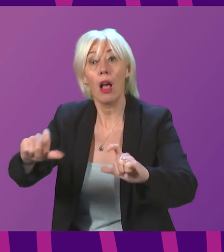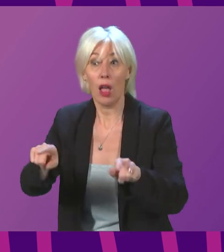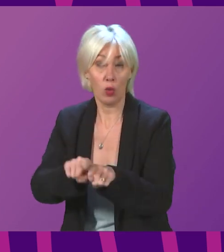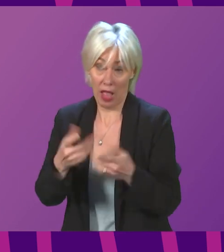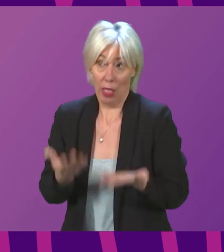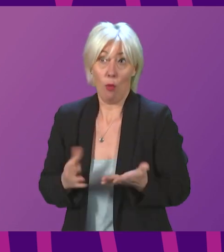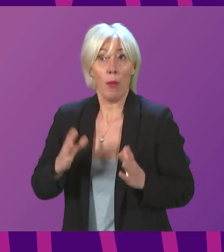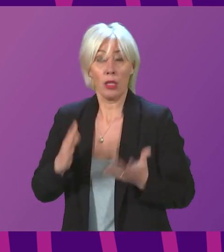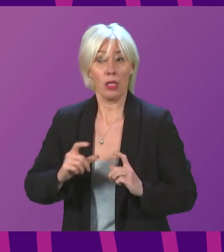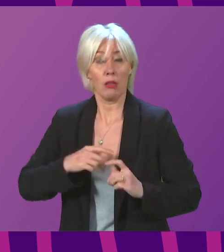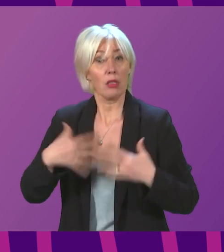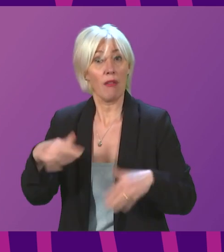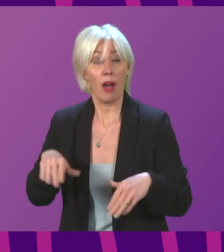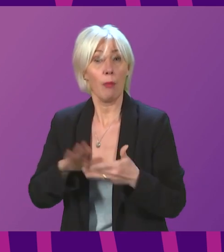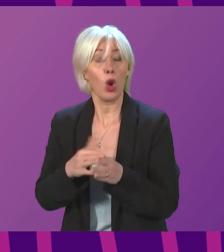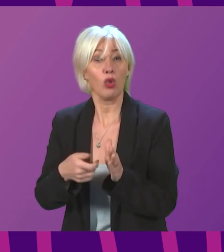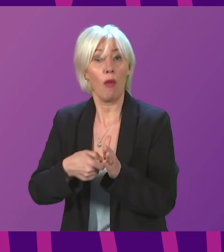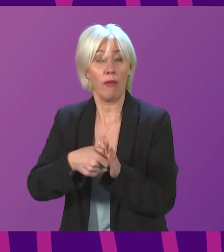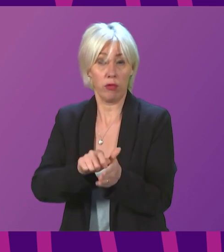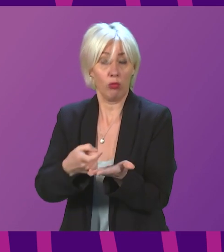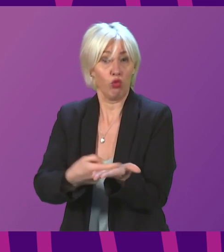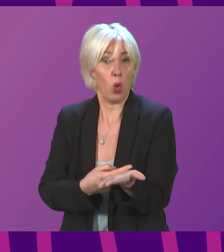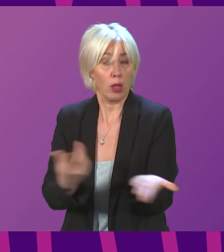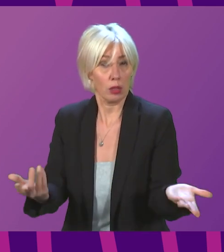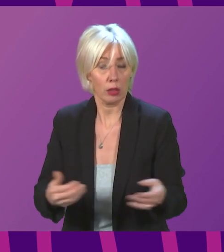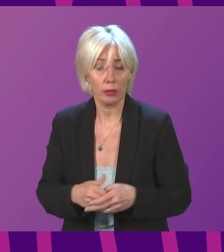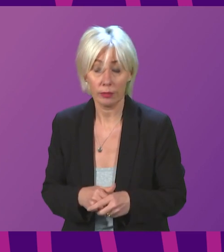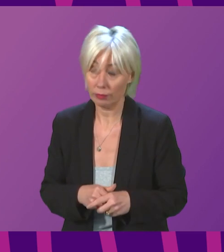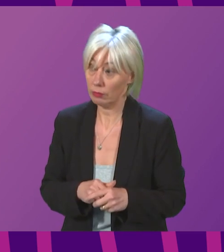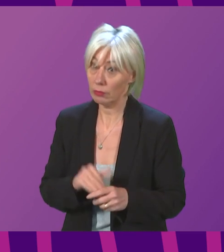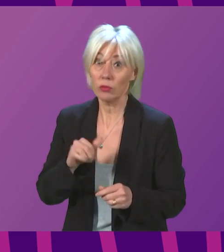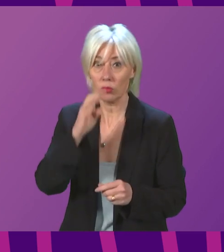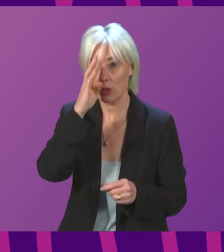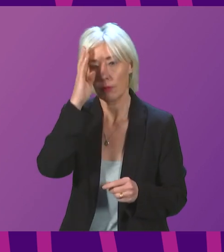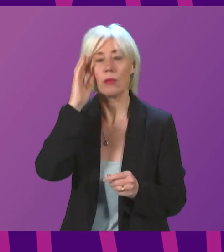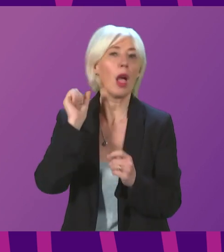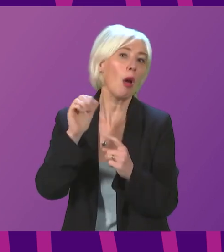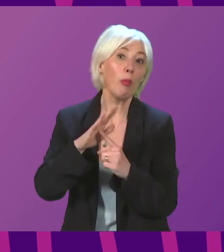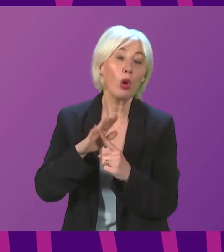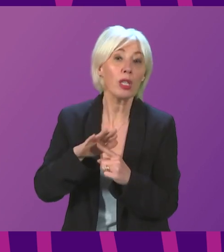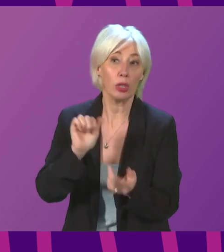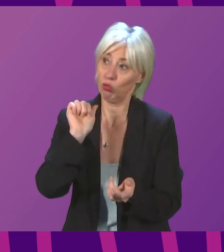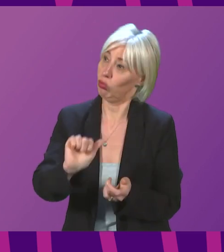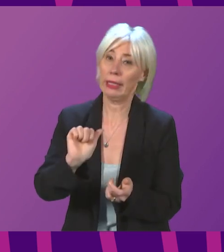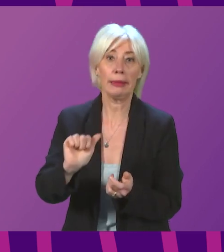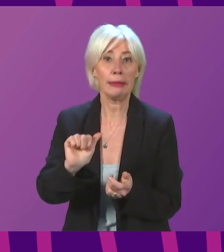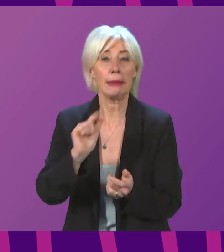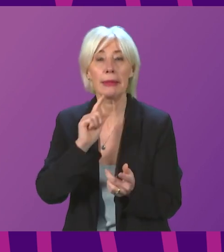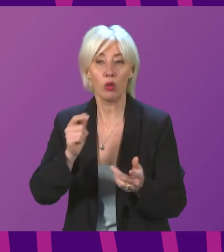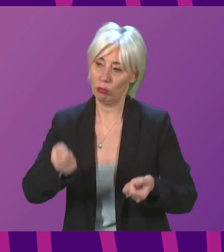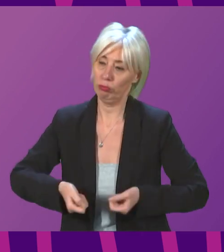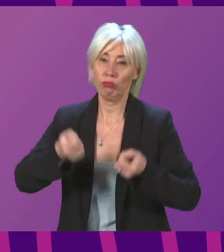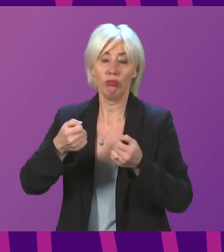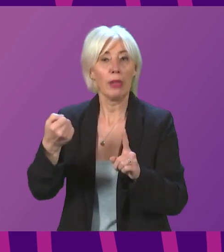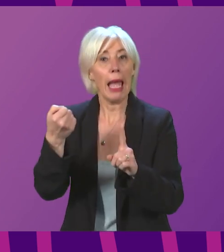suffering as a result of them? First Minister. It is important and it is right to raise the impact